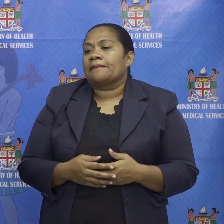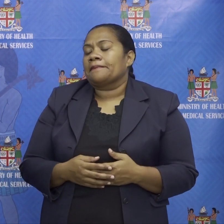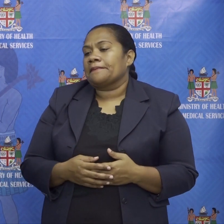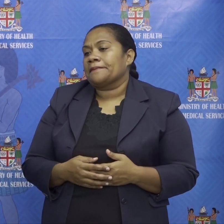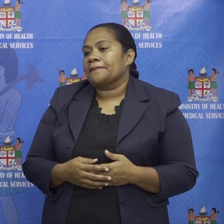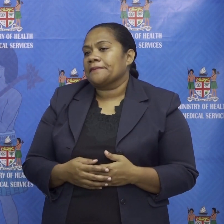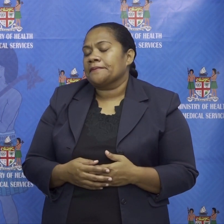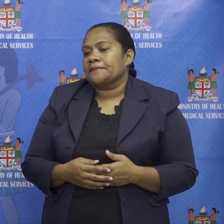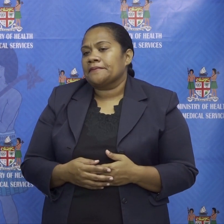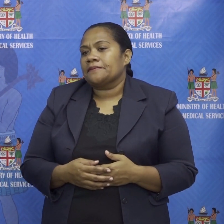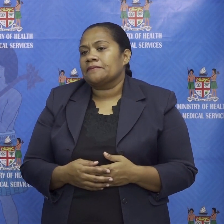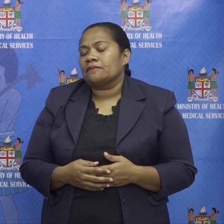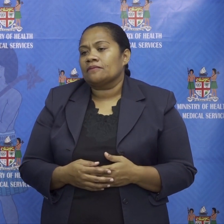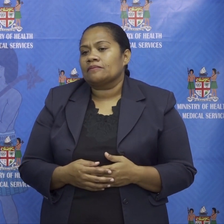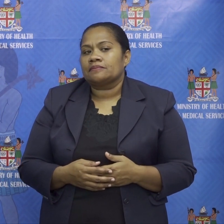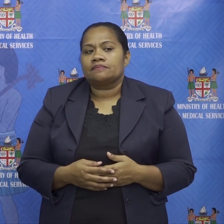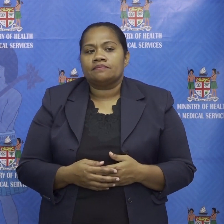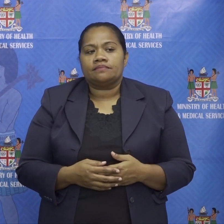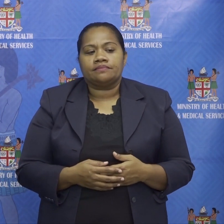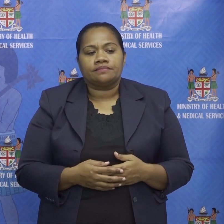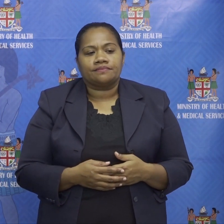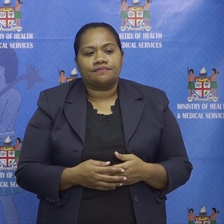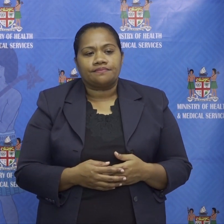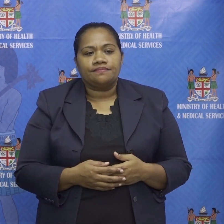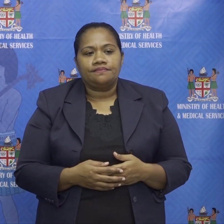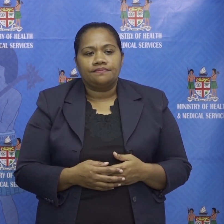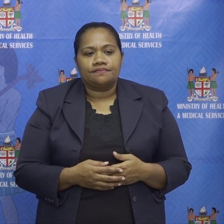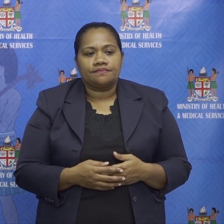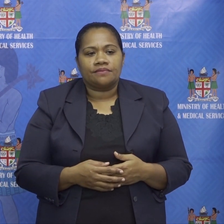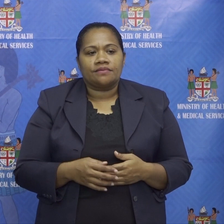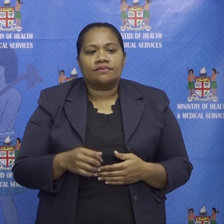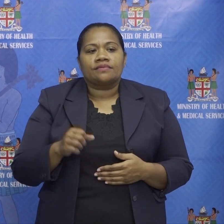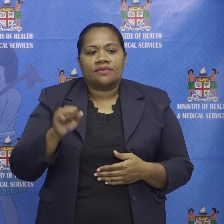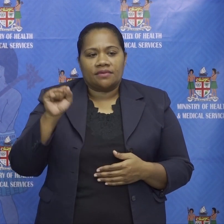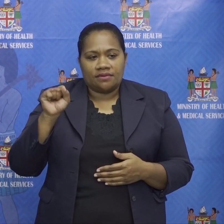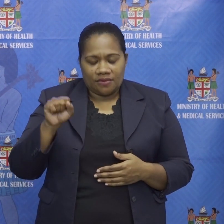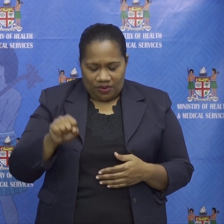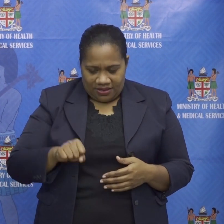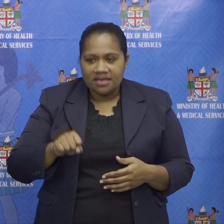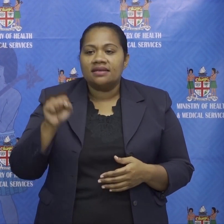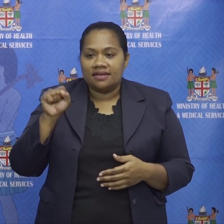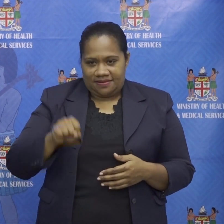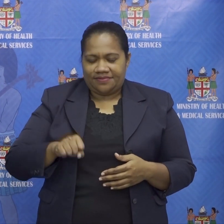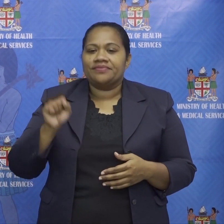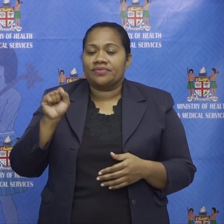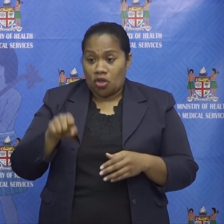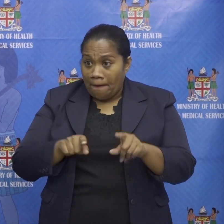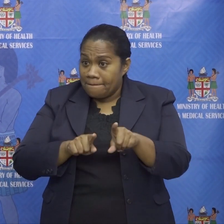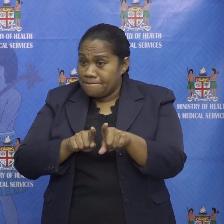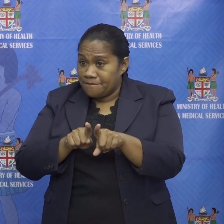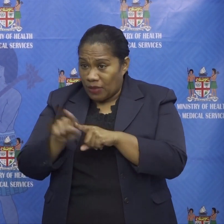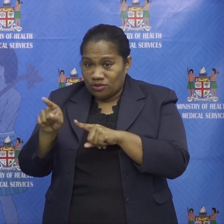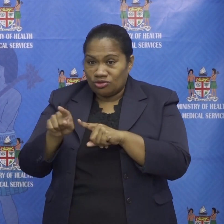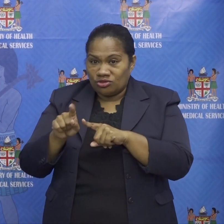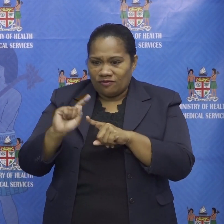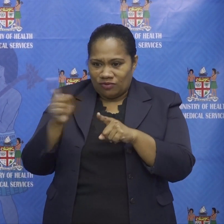yes uh we they i mean most of the measures that we have taken as i said we have come